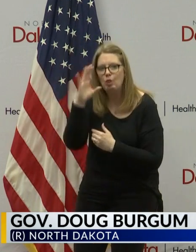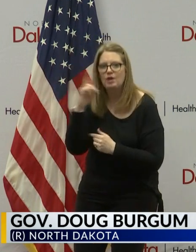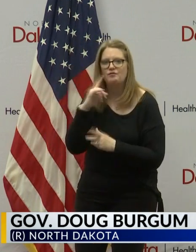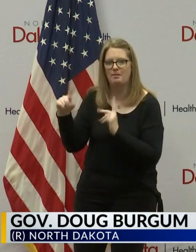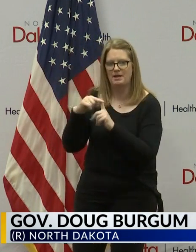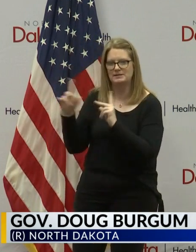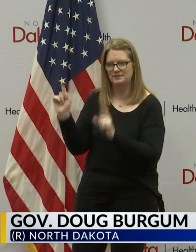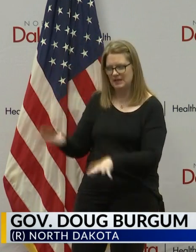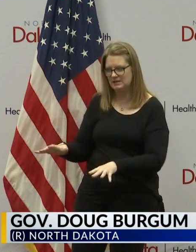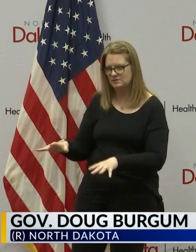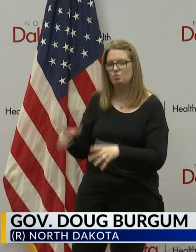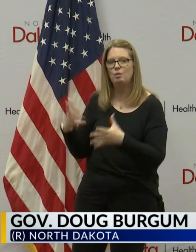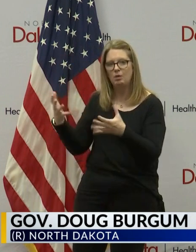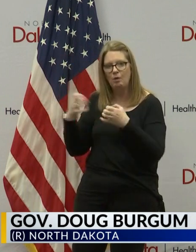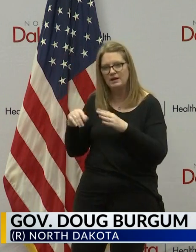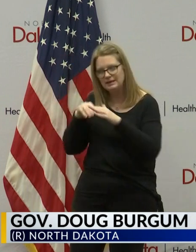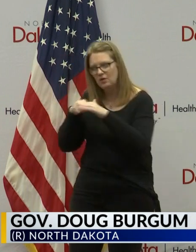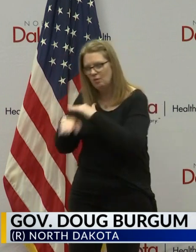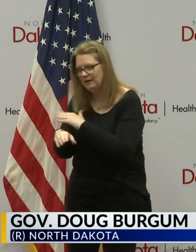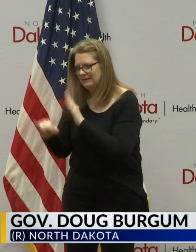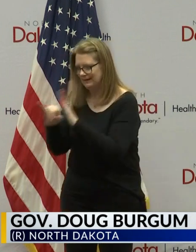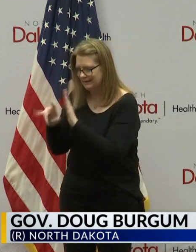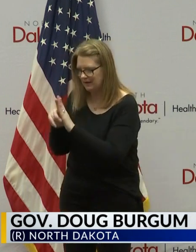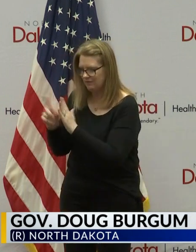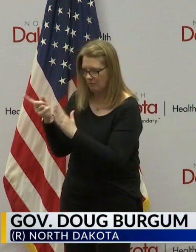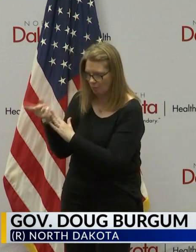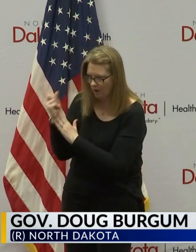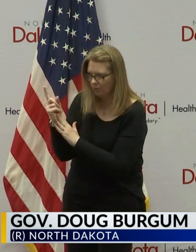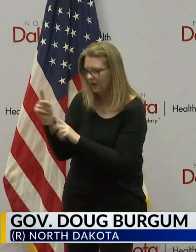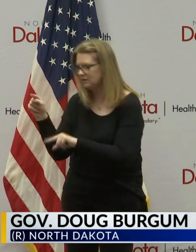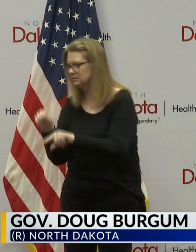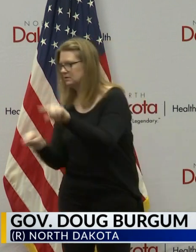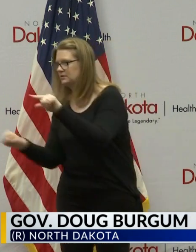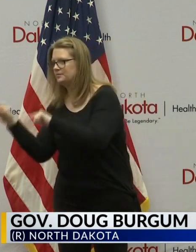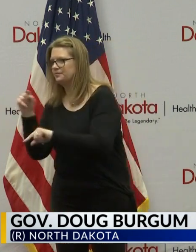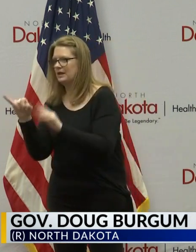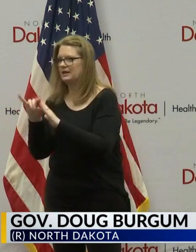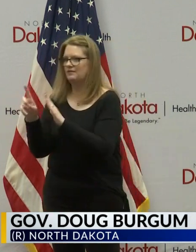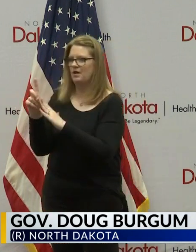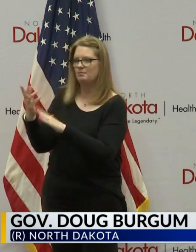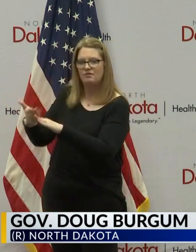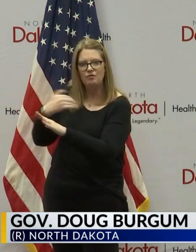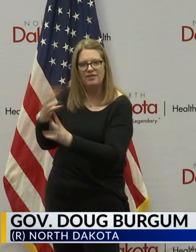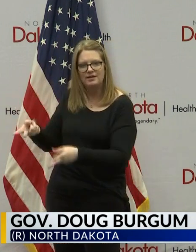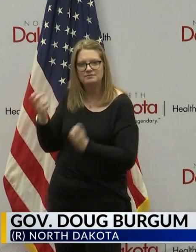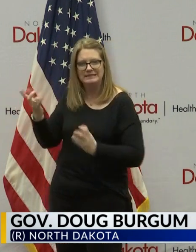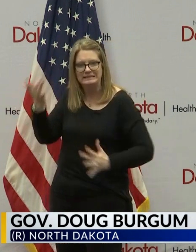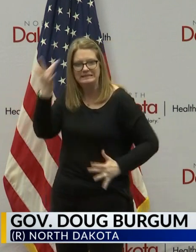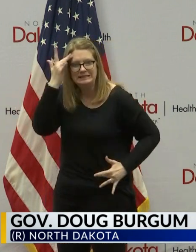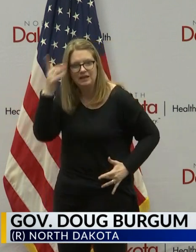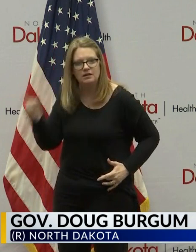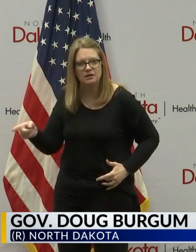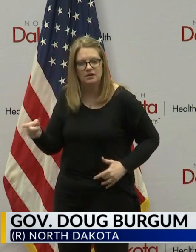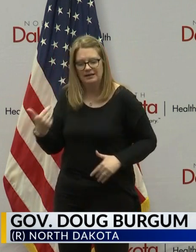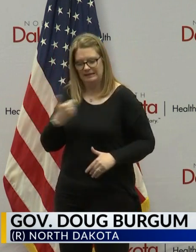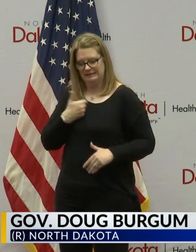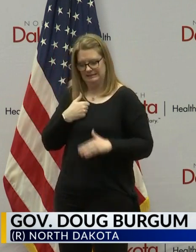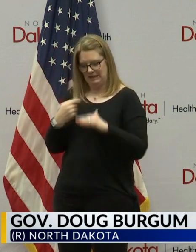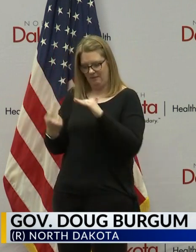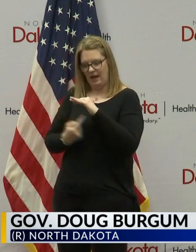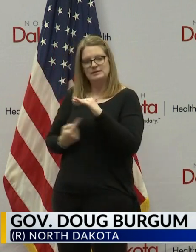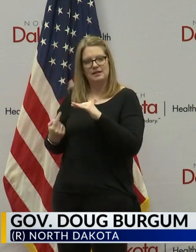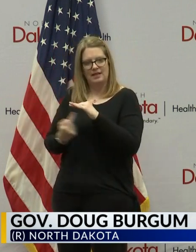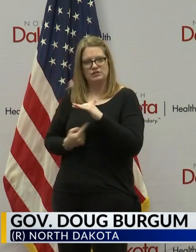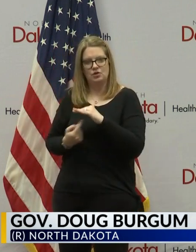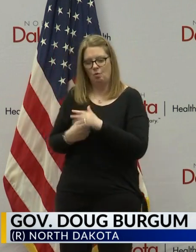positives, so we can identify them. In some cases, you're identifying before they've even become ill, and then you have the self-isolation or